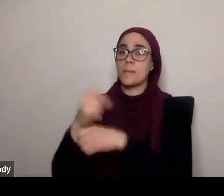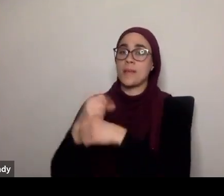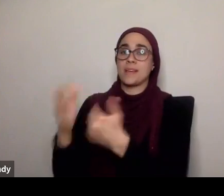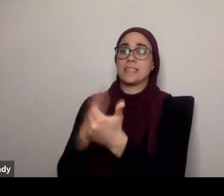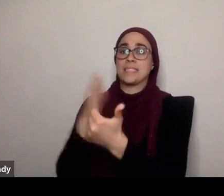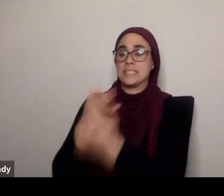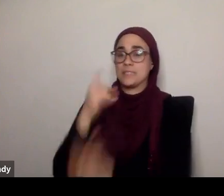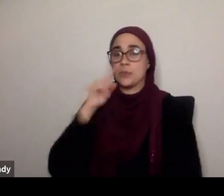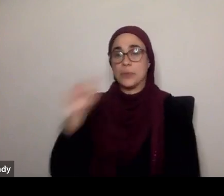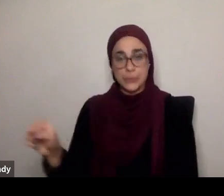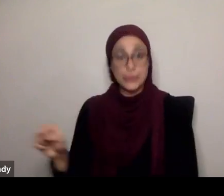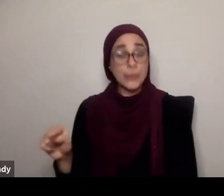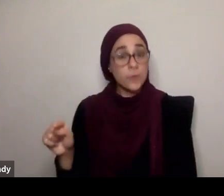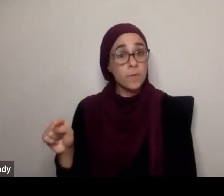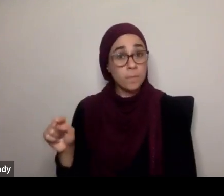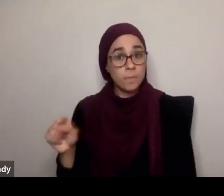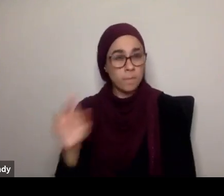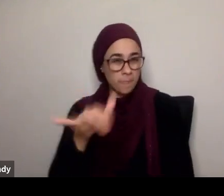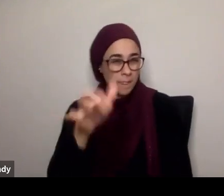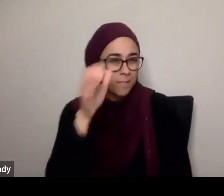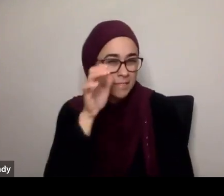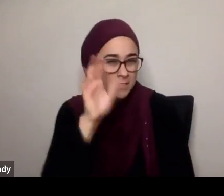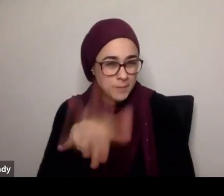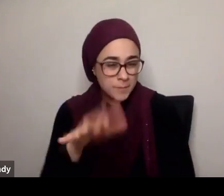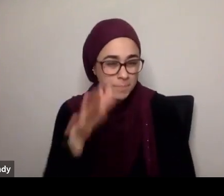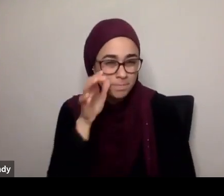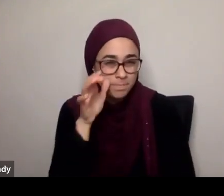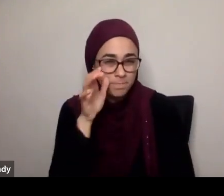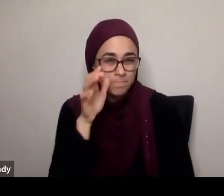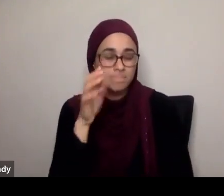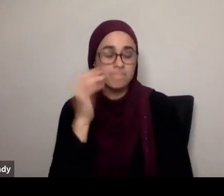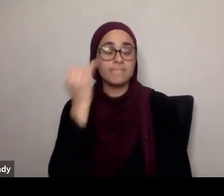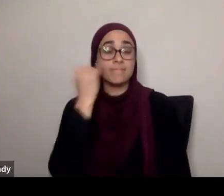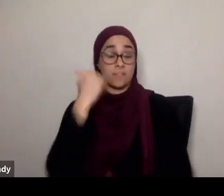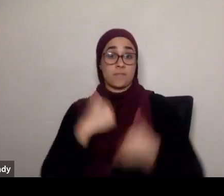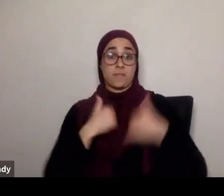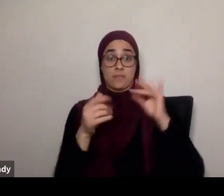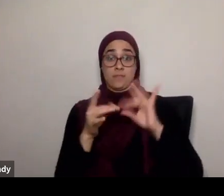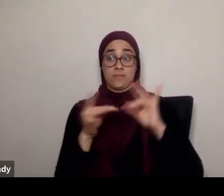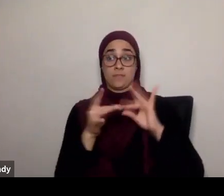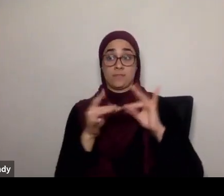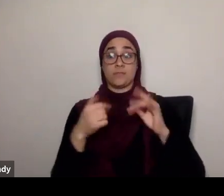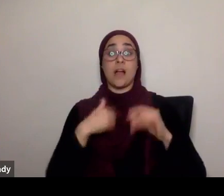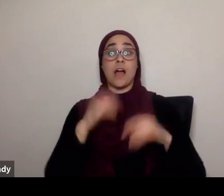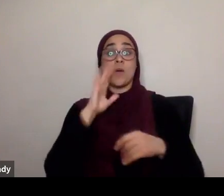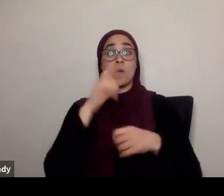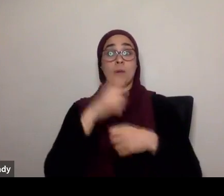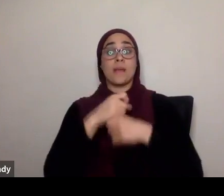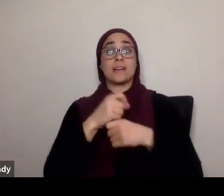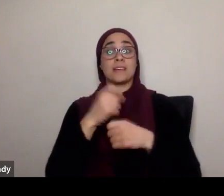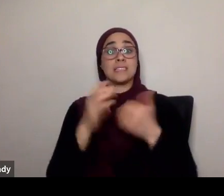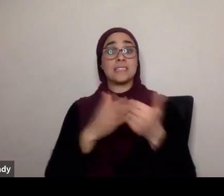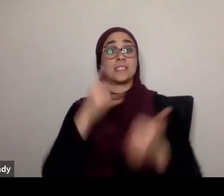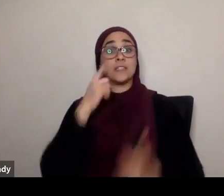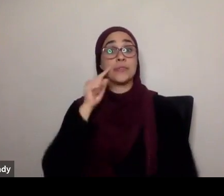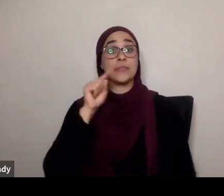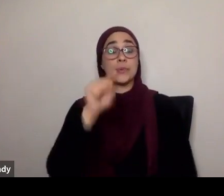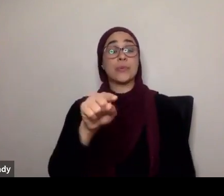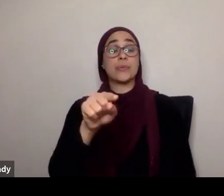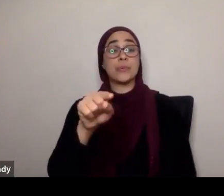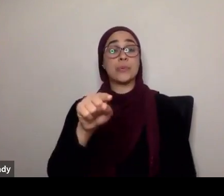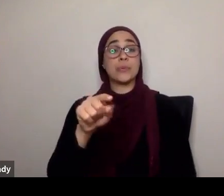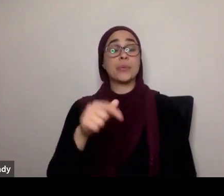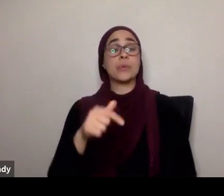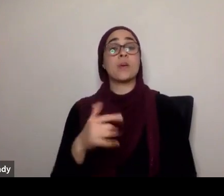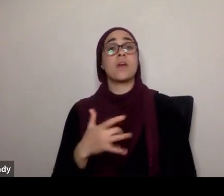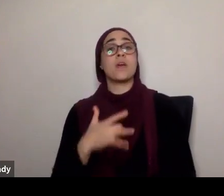listen to this, usually if I say, you if I'm trying to say, I will make things easy for you, I don't say, I will ease